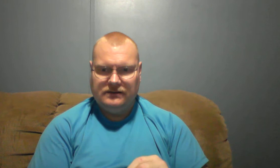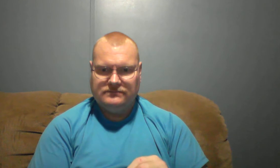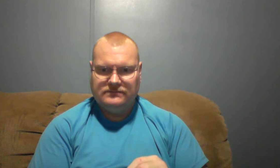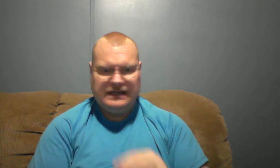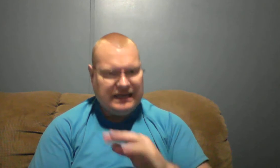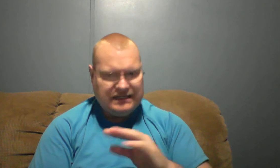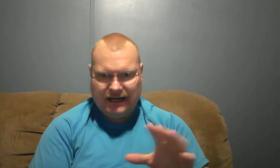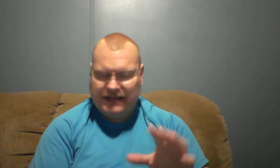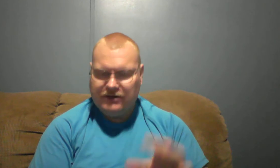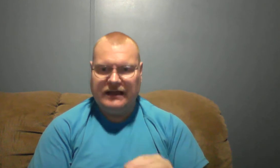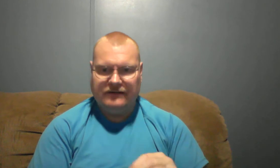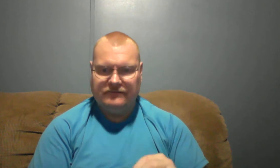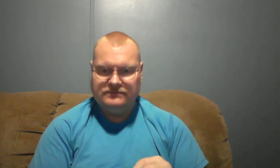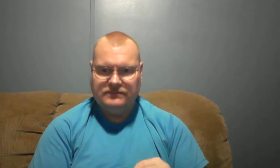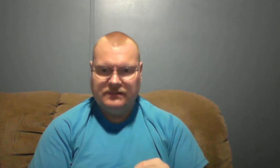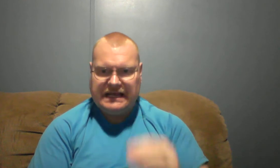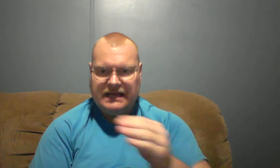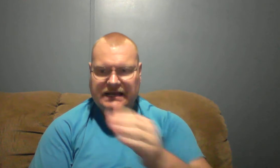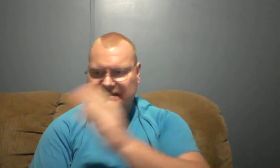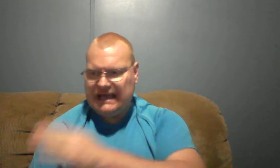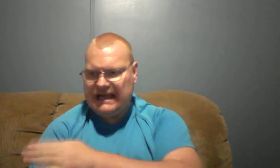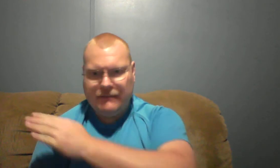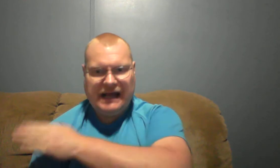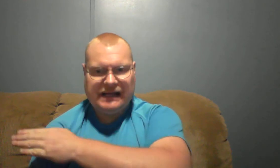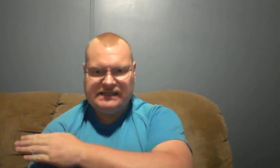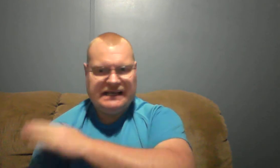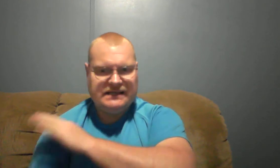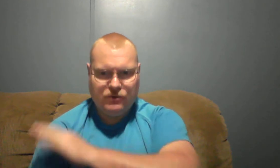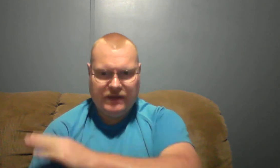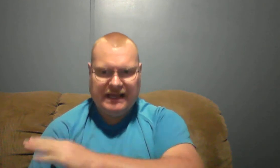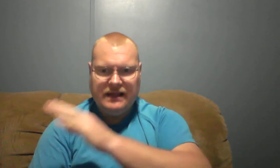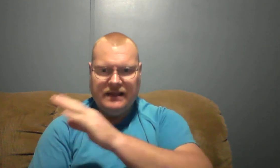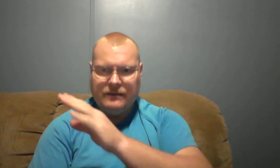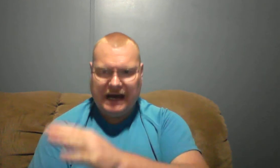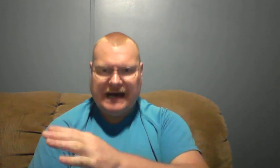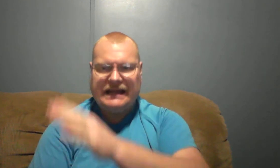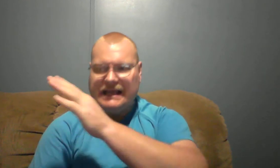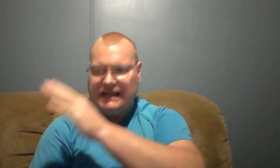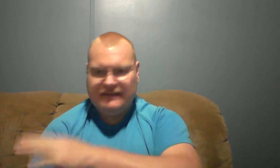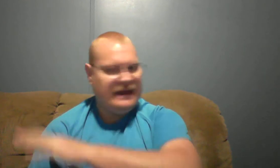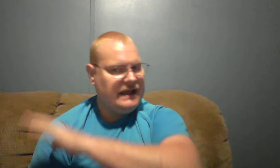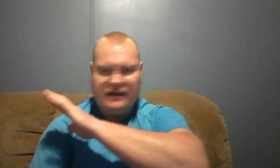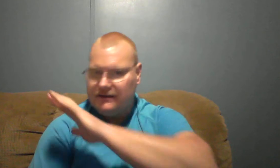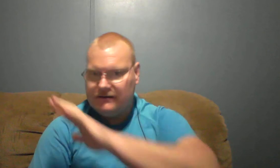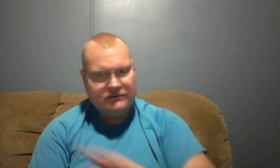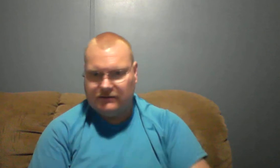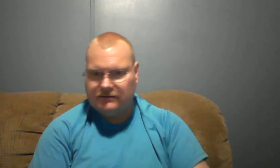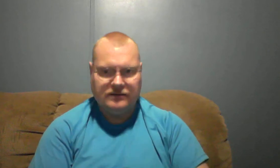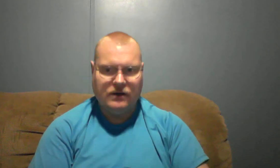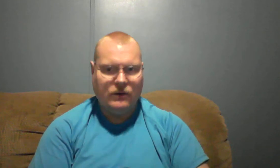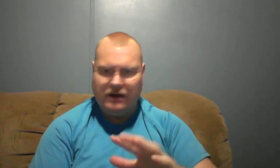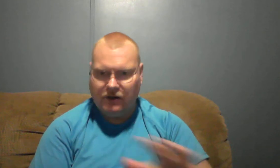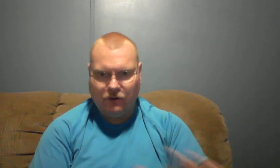then he's not in your life. He doesn't take back seat to anybody, anything, no how, no way.